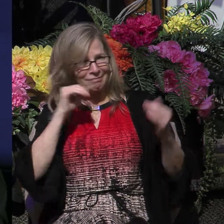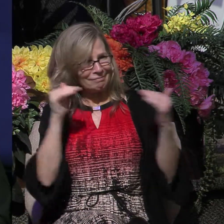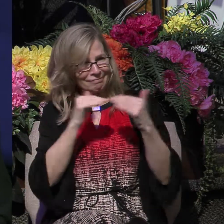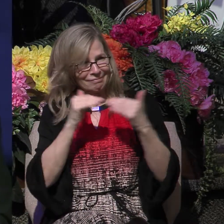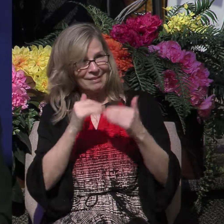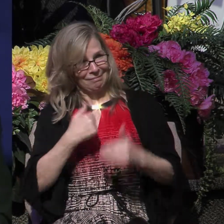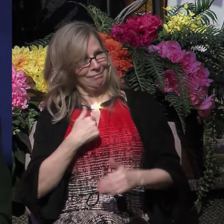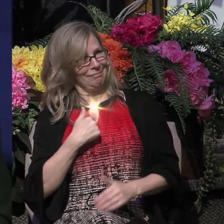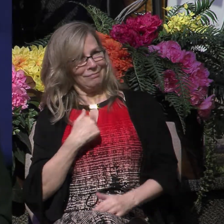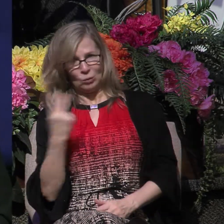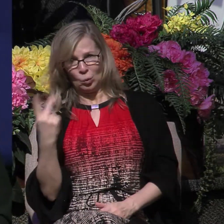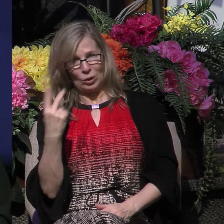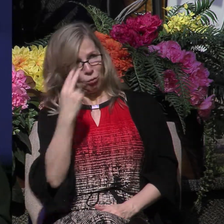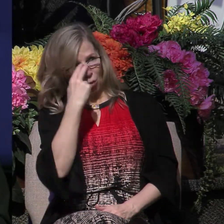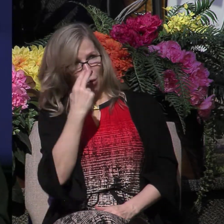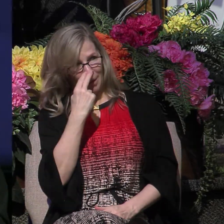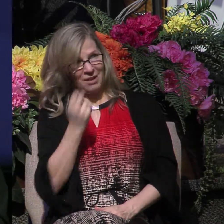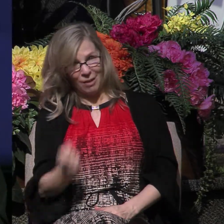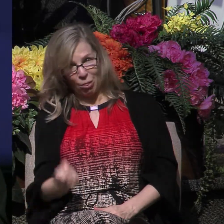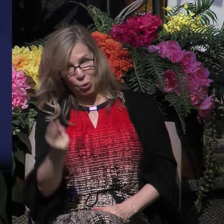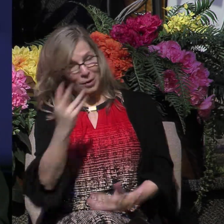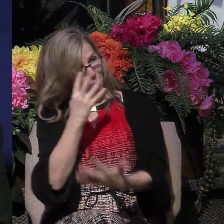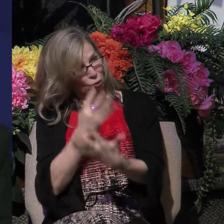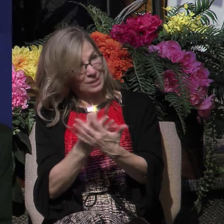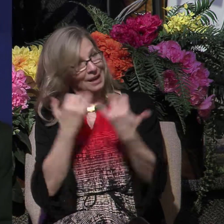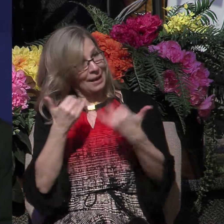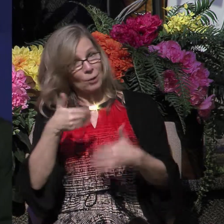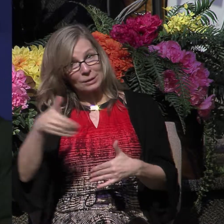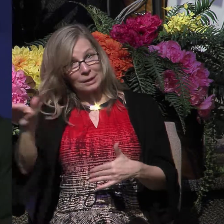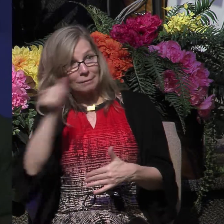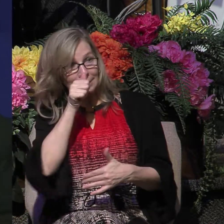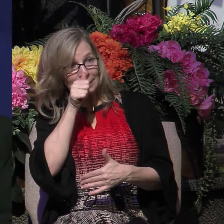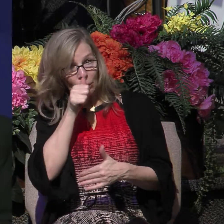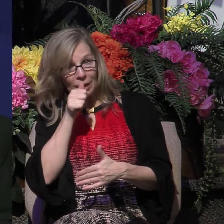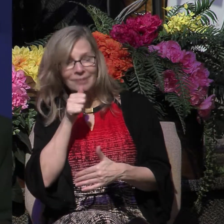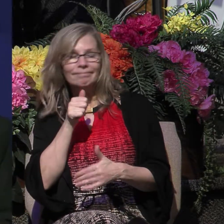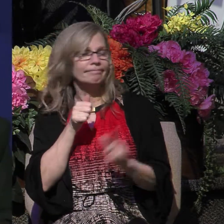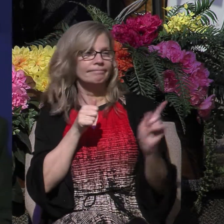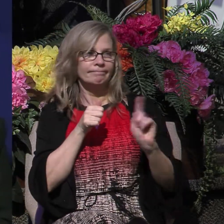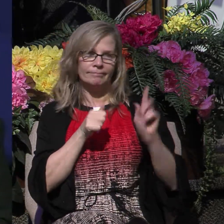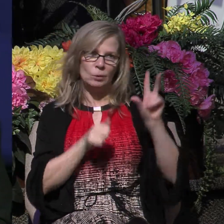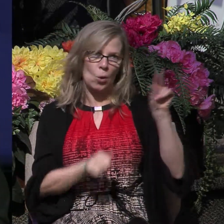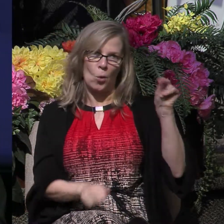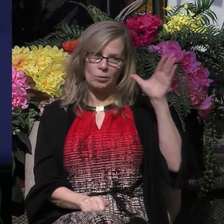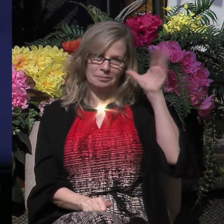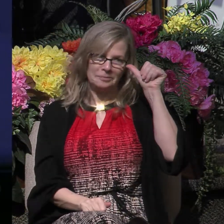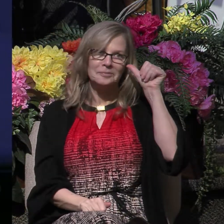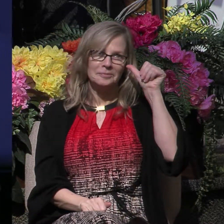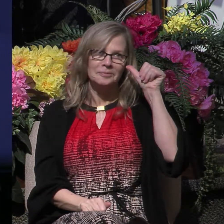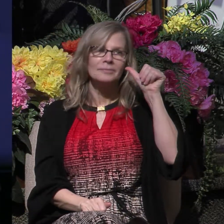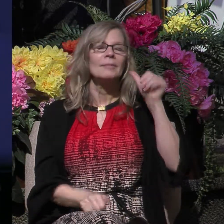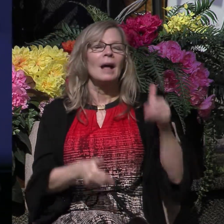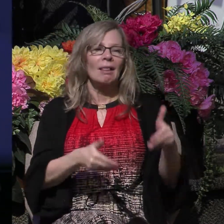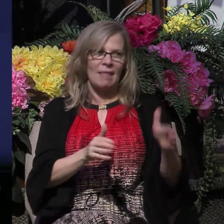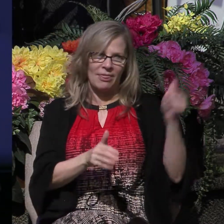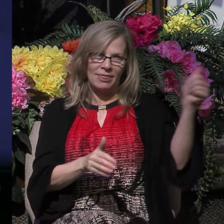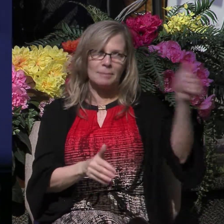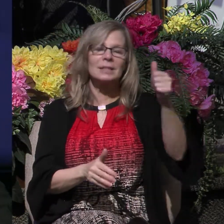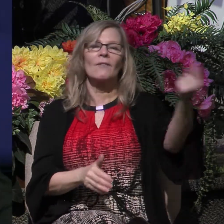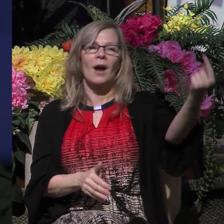Romans, and have thrown us into prison. And now are they sending us away secretly? No indeed. But let them come themselves and bring us out.